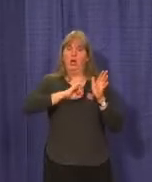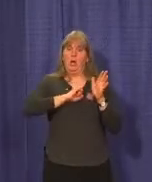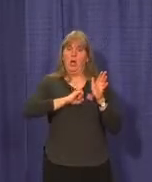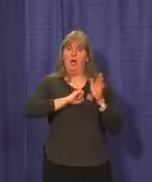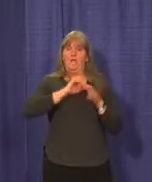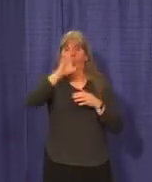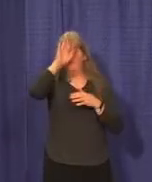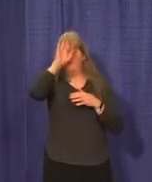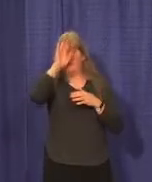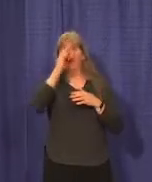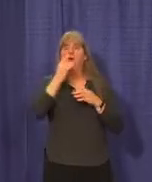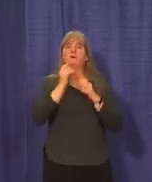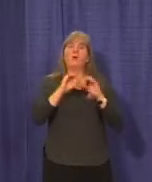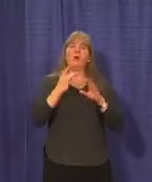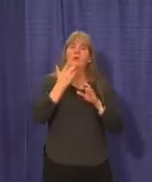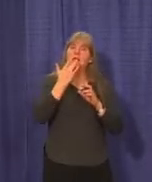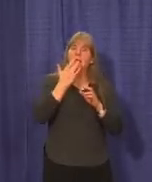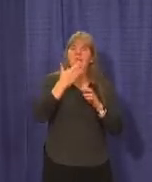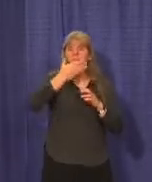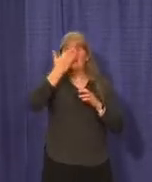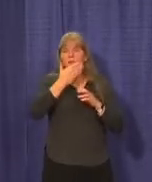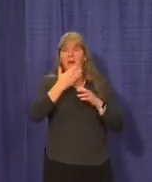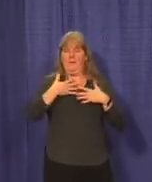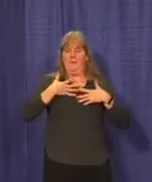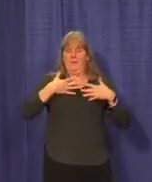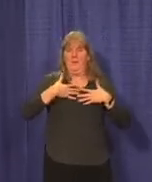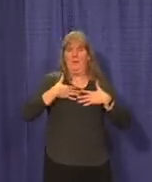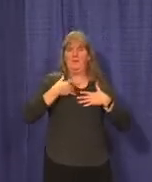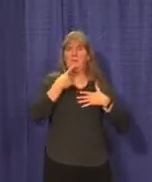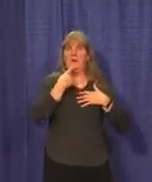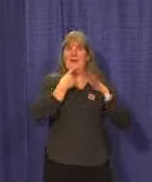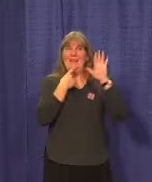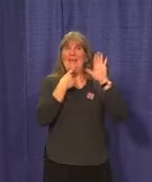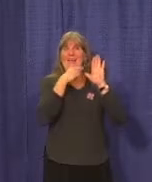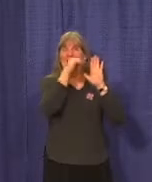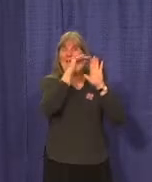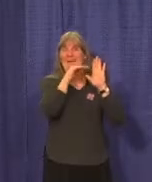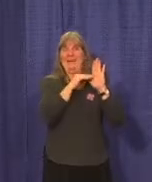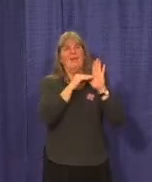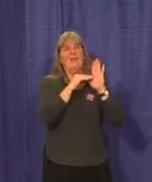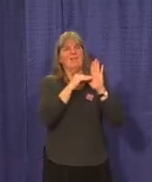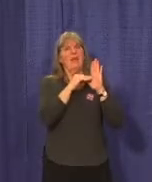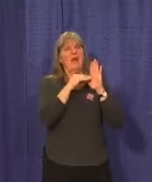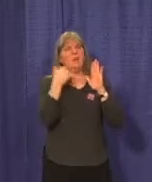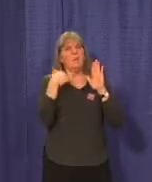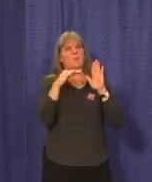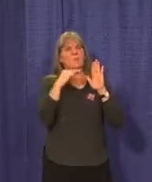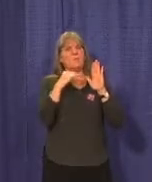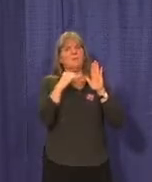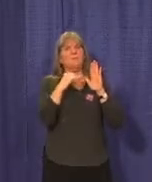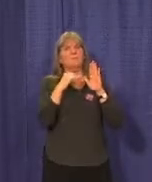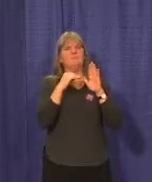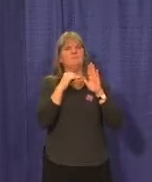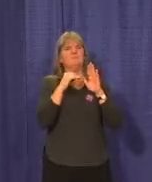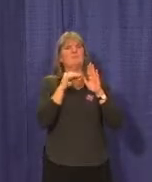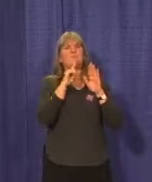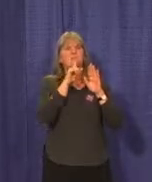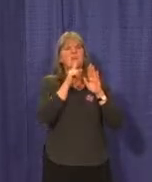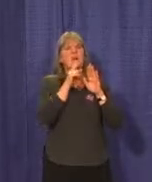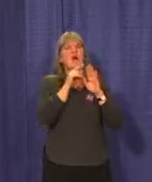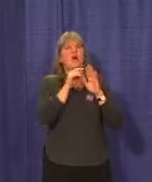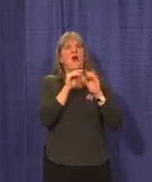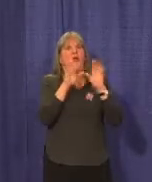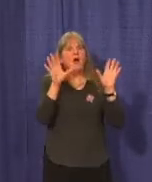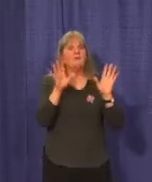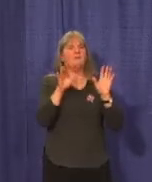fever and loss of taste and smell, shortness of breath, what you might call a cardinal symptoms of COVID showing up very frequently in our